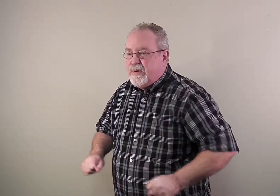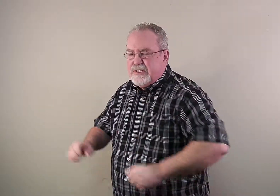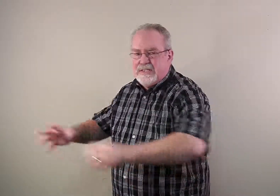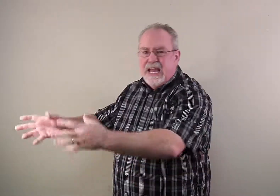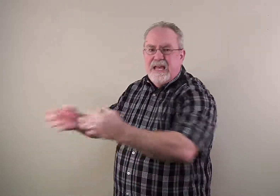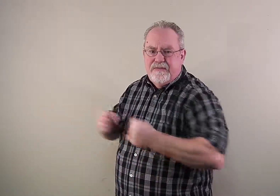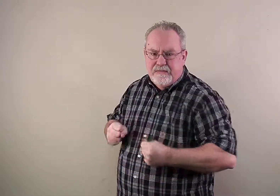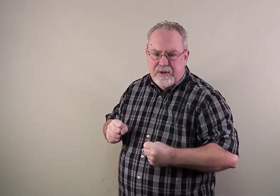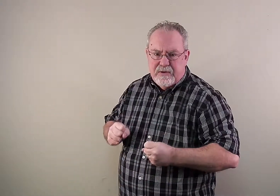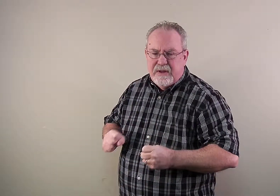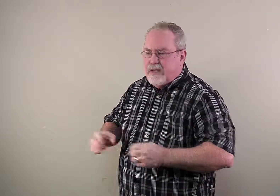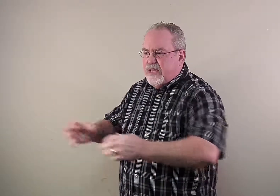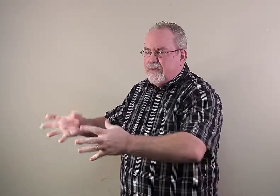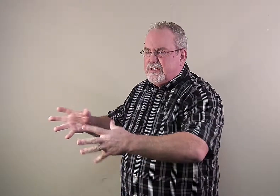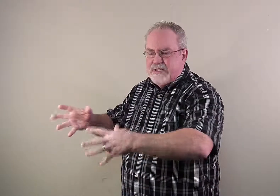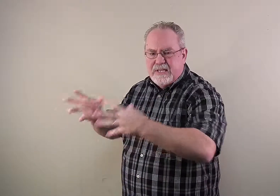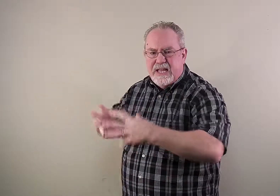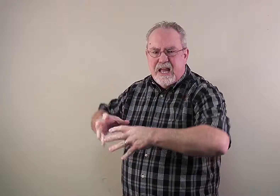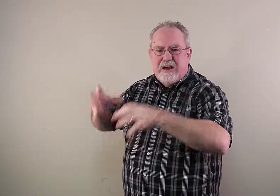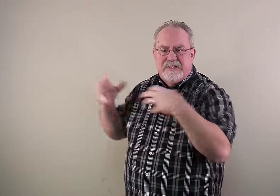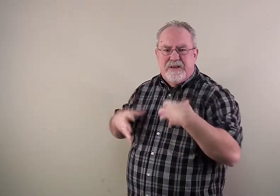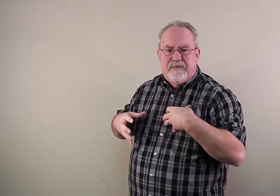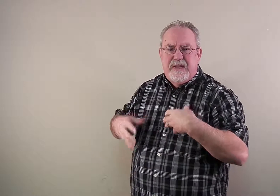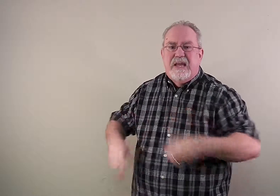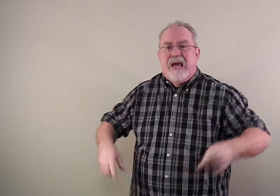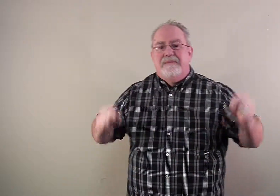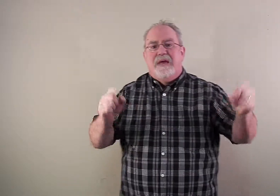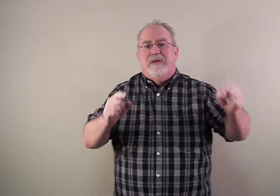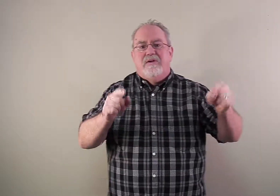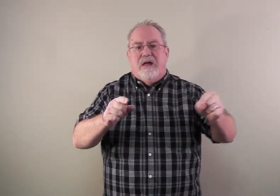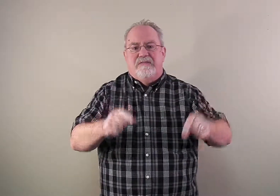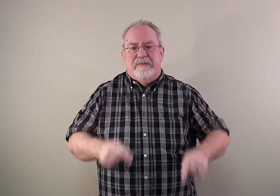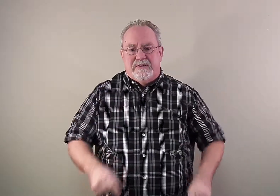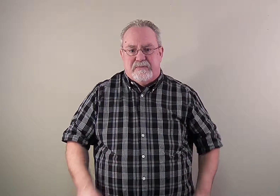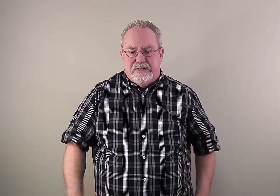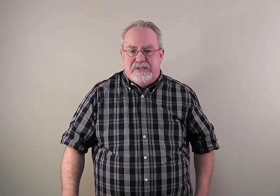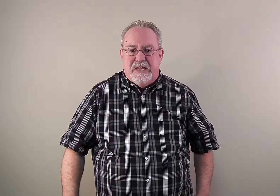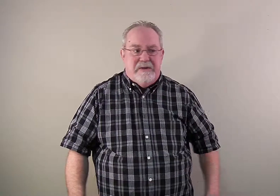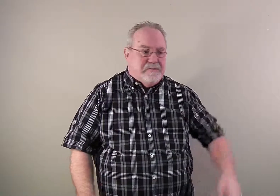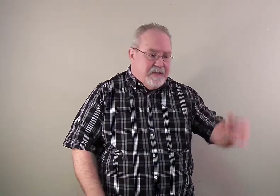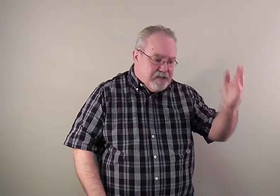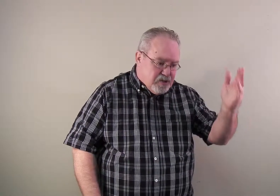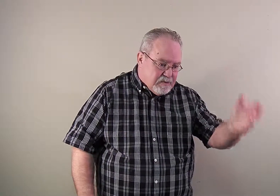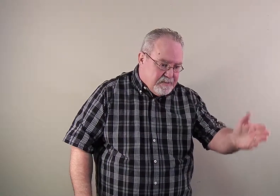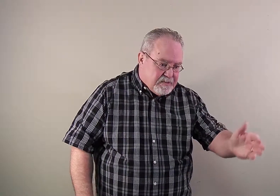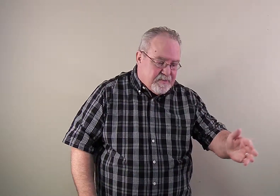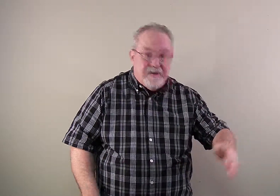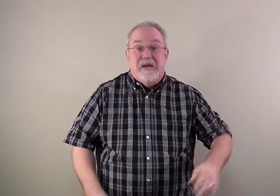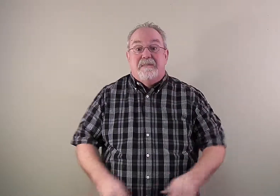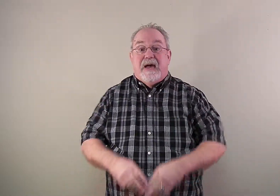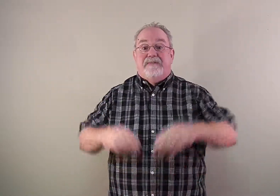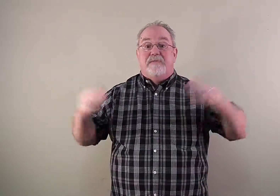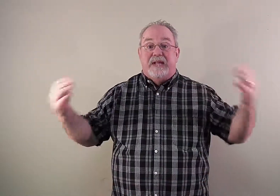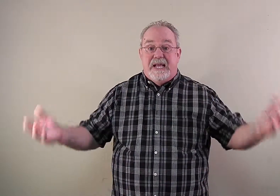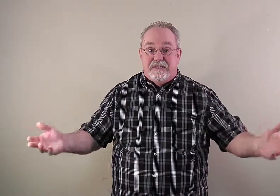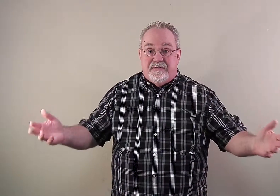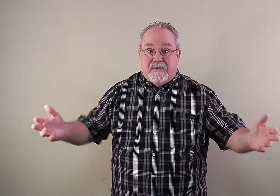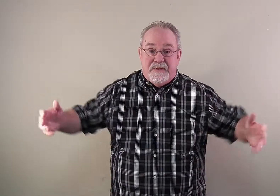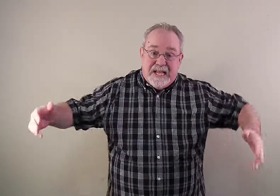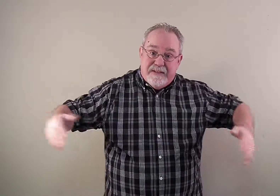wants to take from you. He wants to just take stuff away and make your life miserable. Just like he was making George miserable by having no bananas for him and that